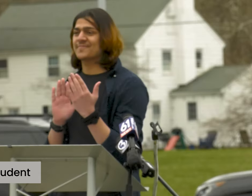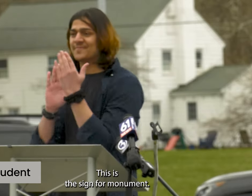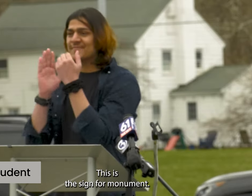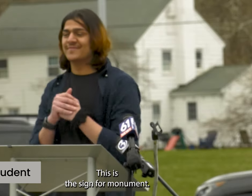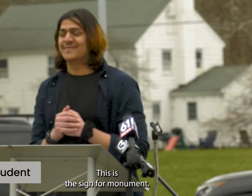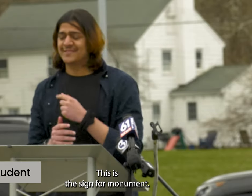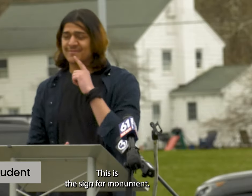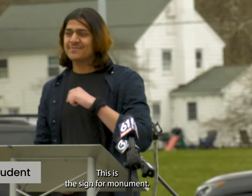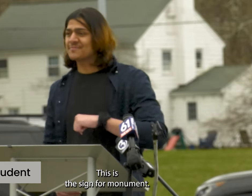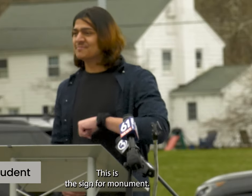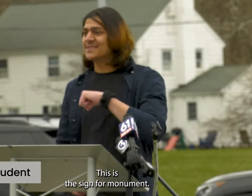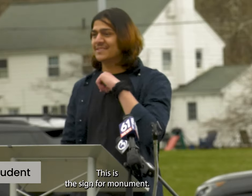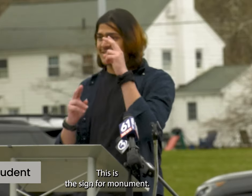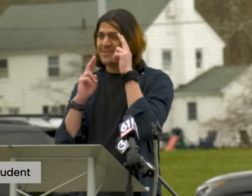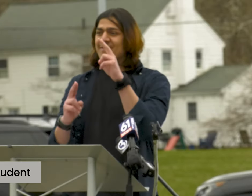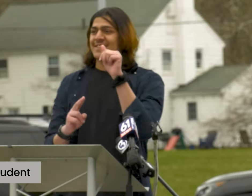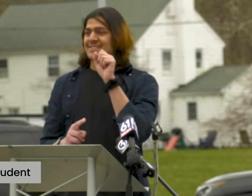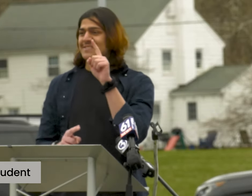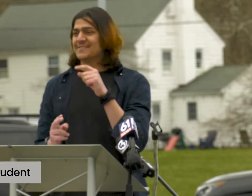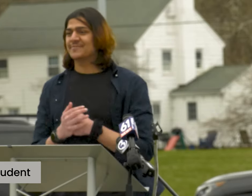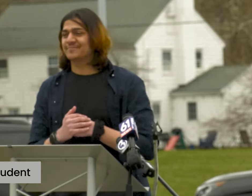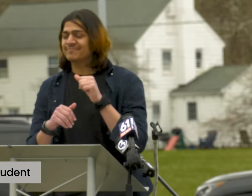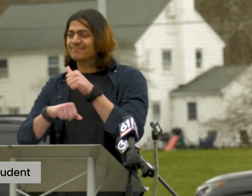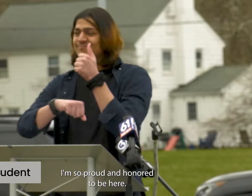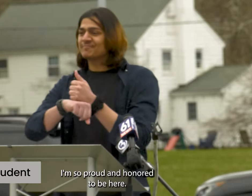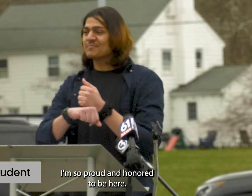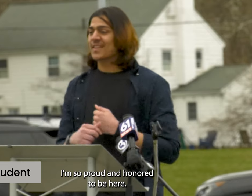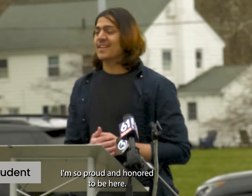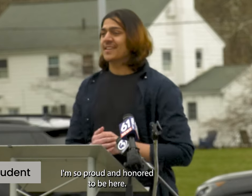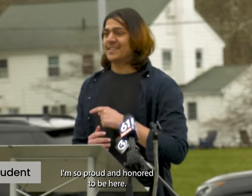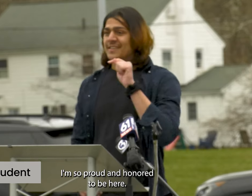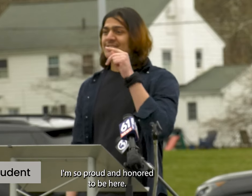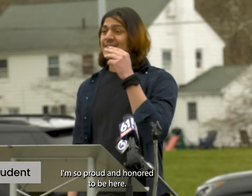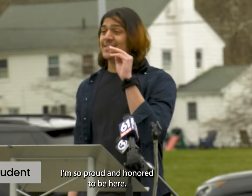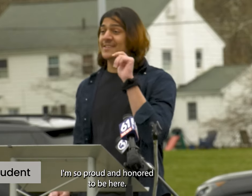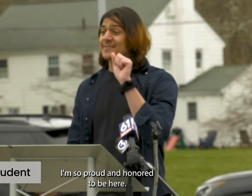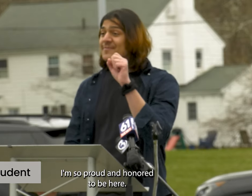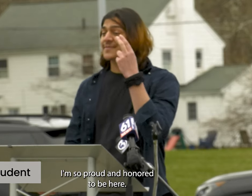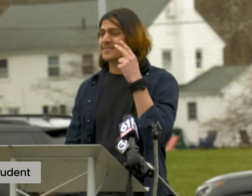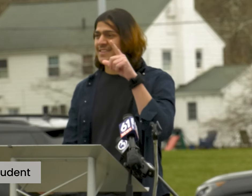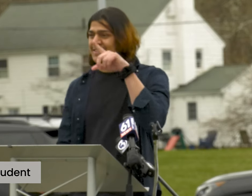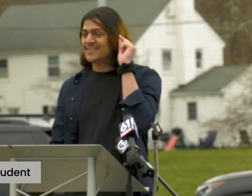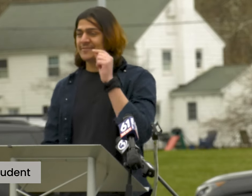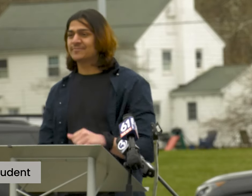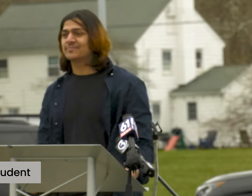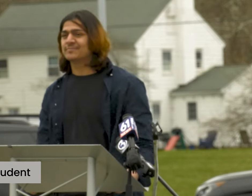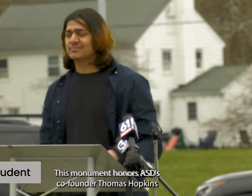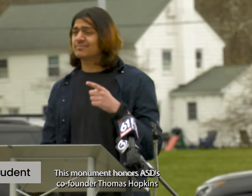This is the sign for monument. I'm so proud and honored to be here.